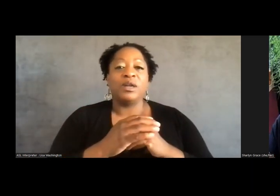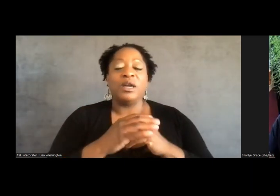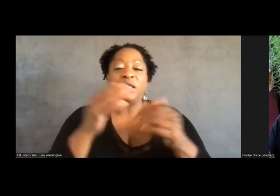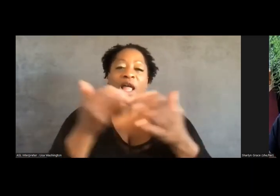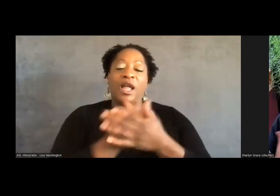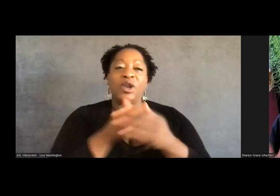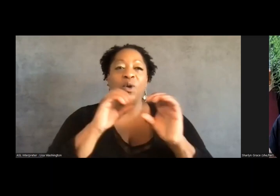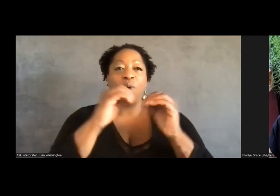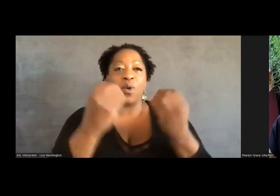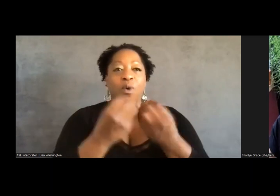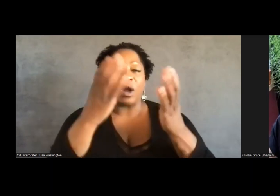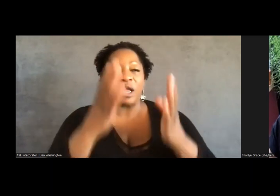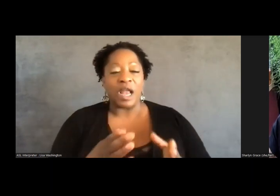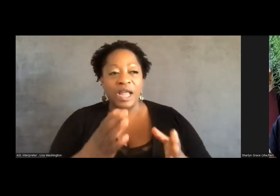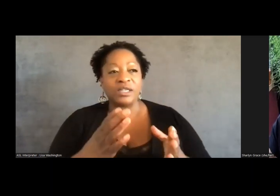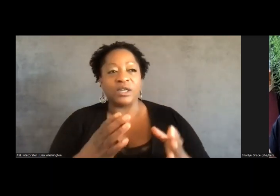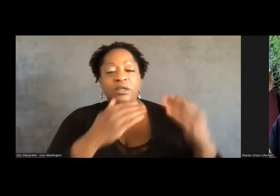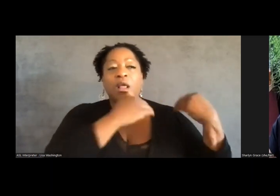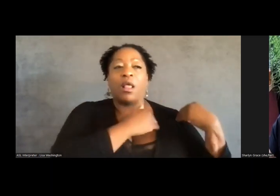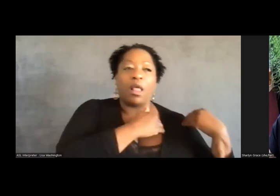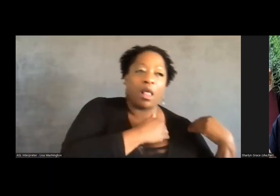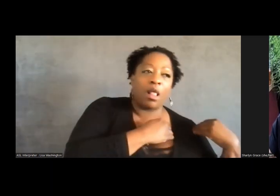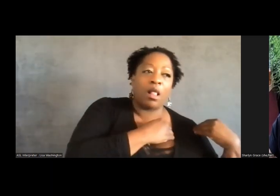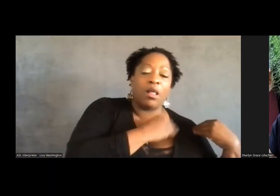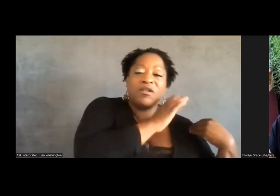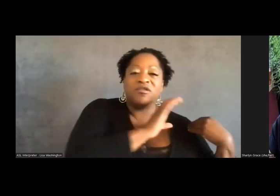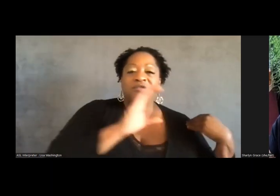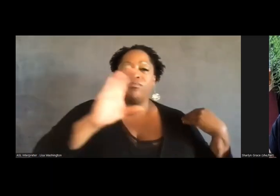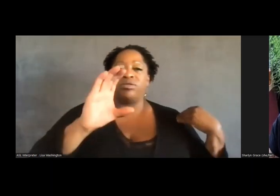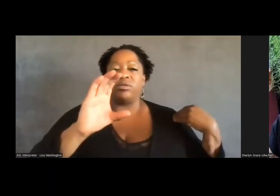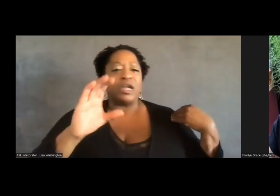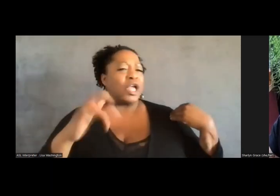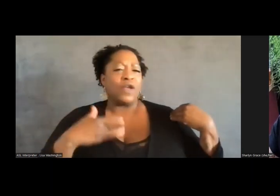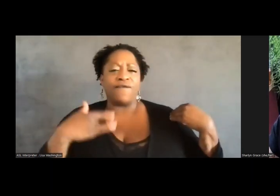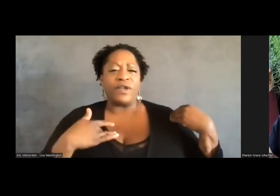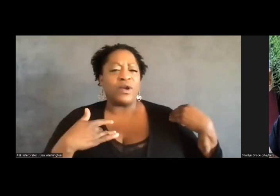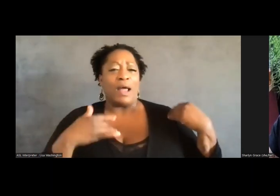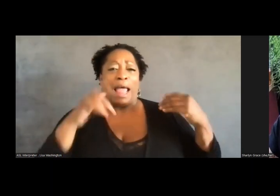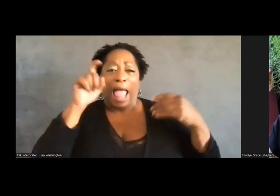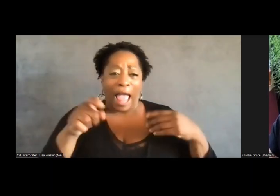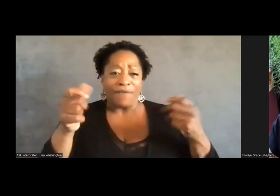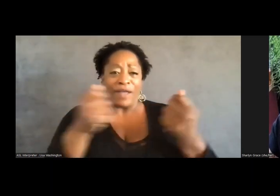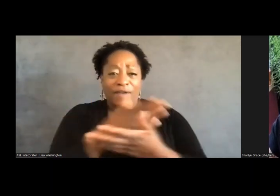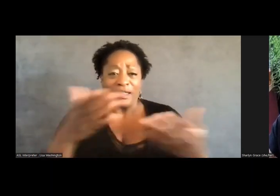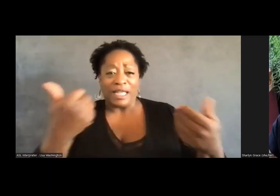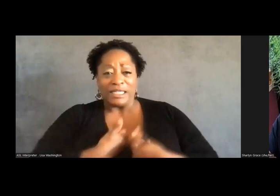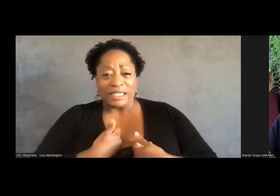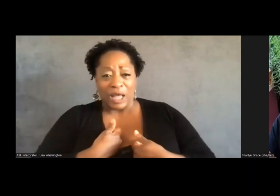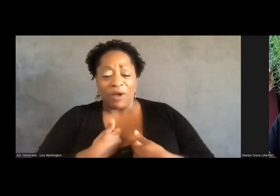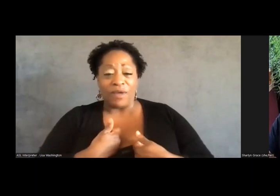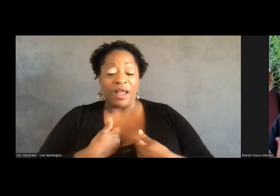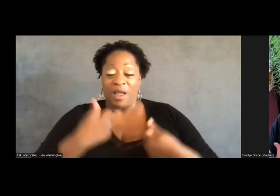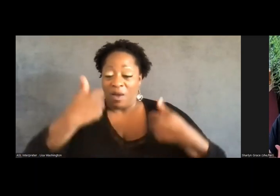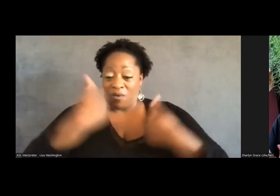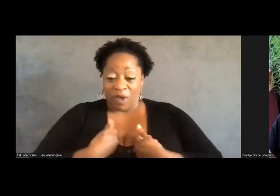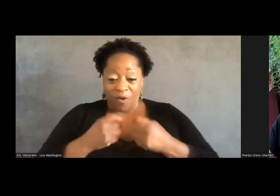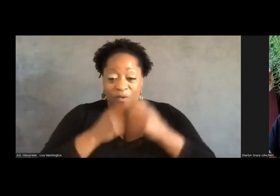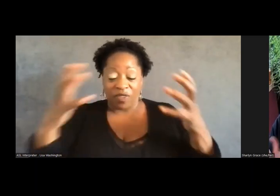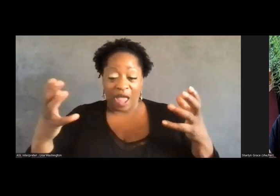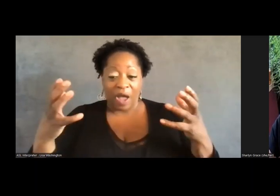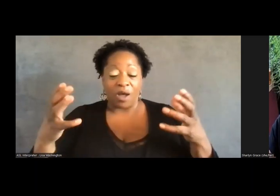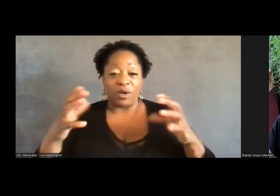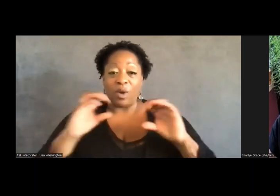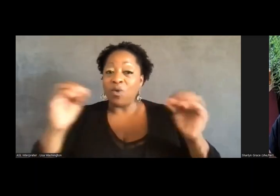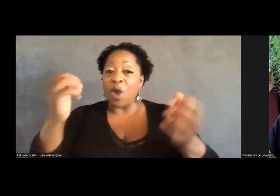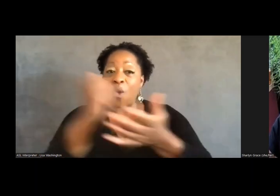organizers feeling like you have to do everything, um, or if you don't do it, no one will. And also our own work